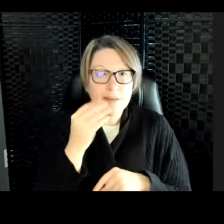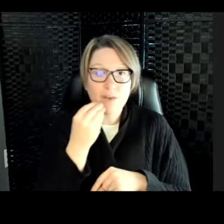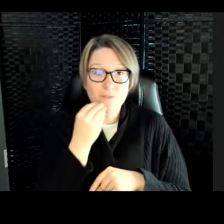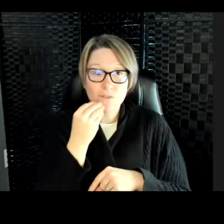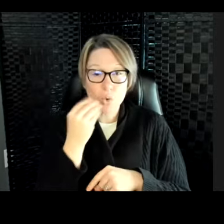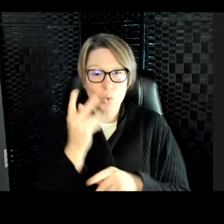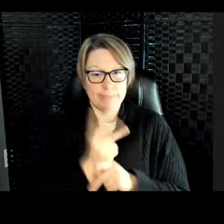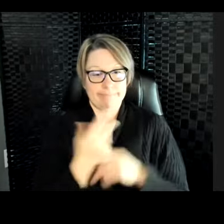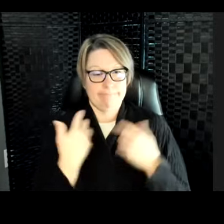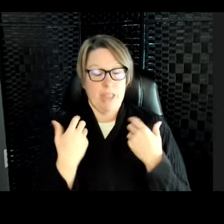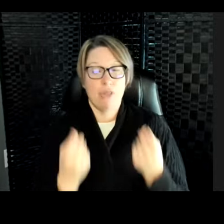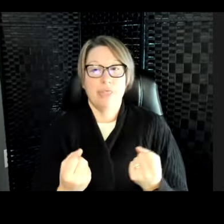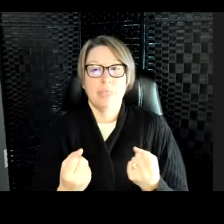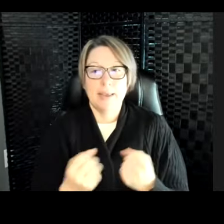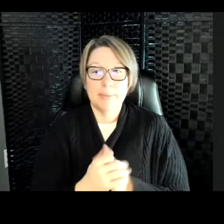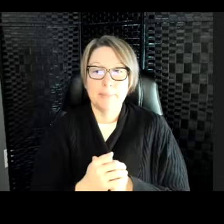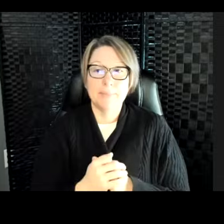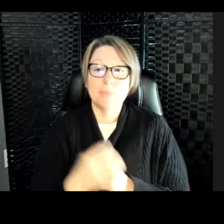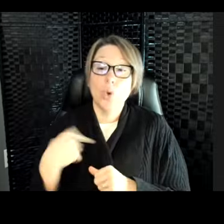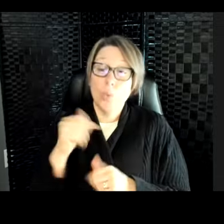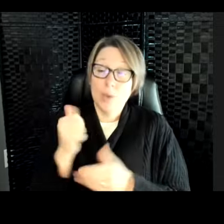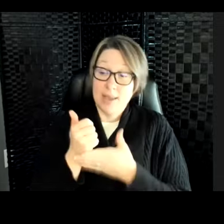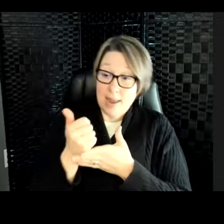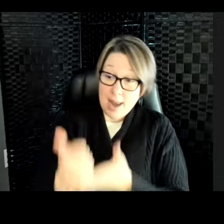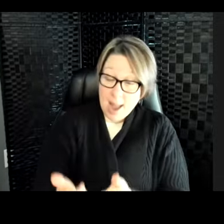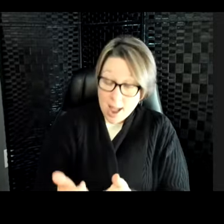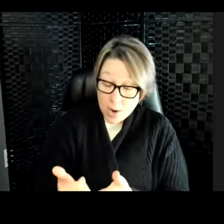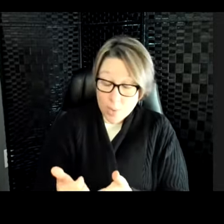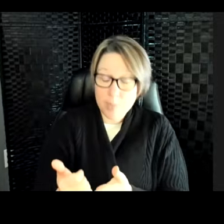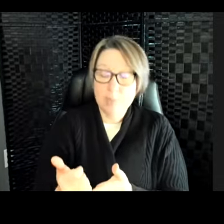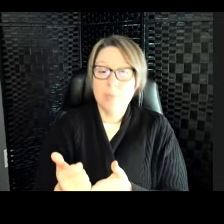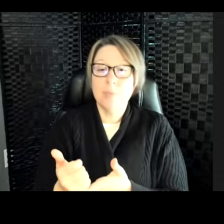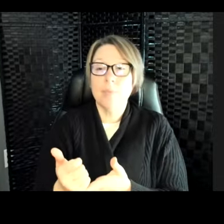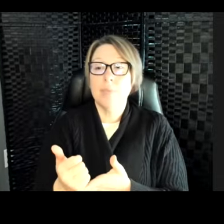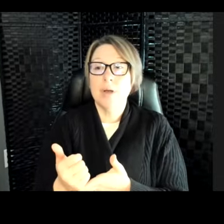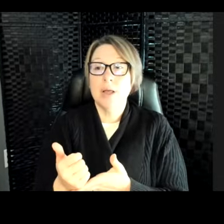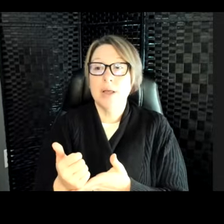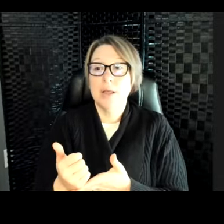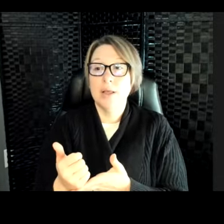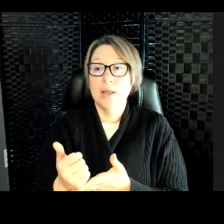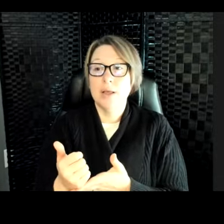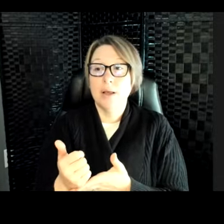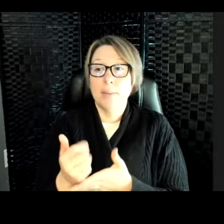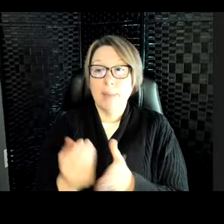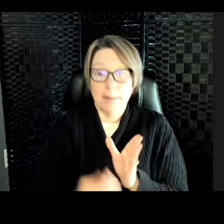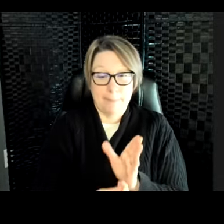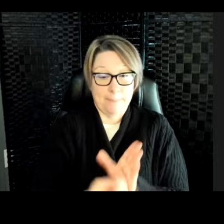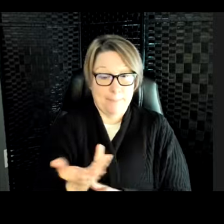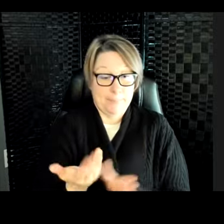we can help these giraffes by replanting the right